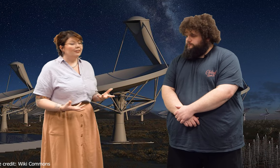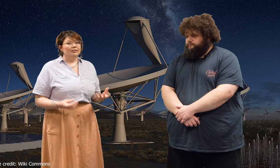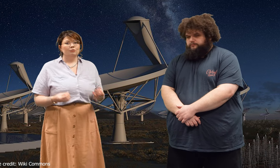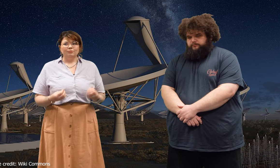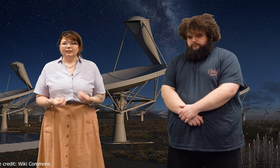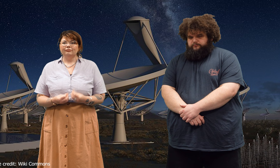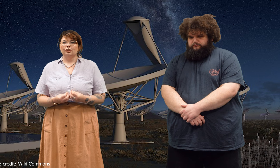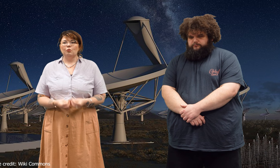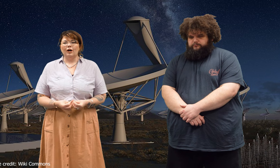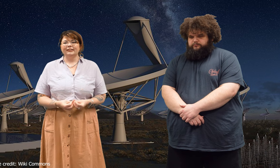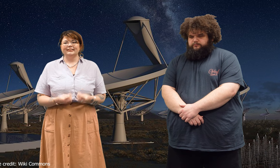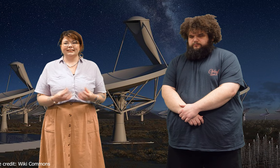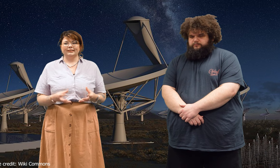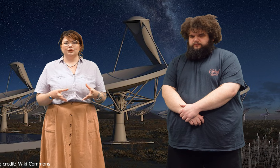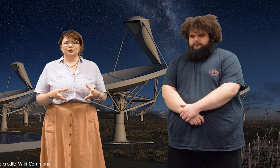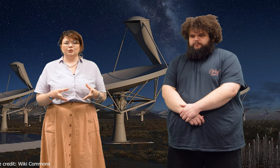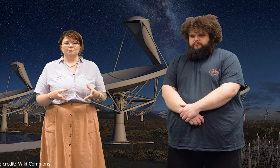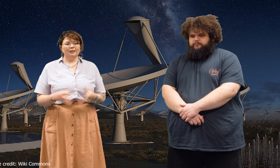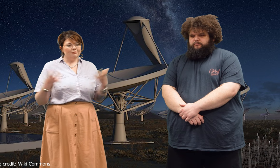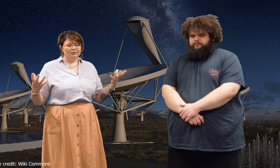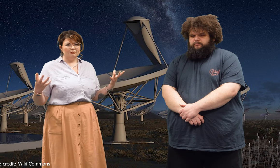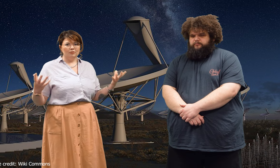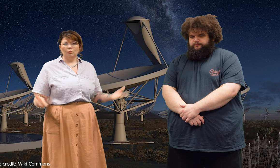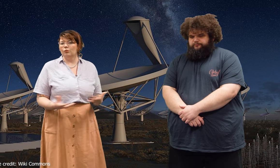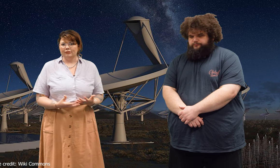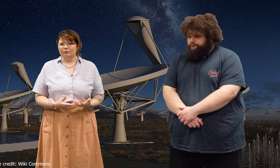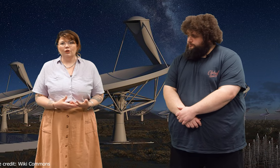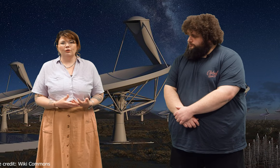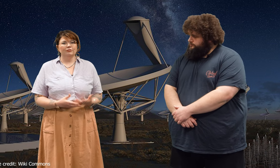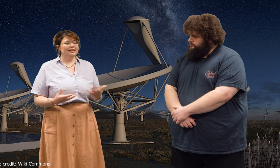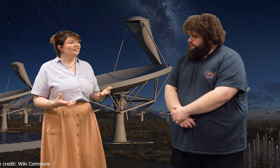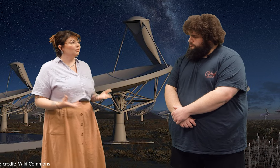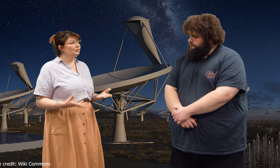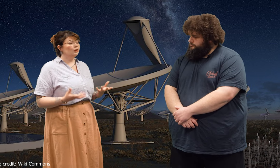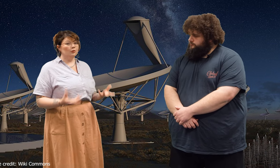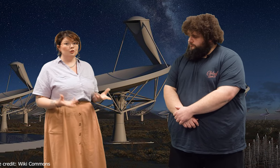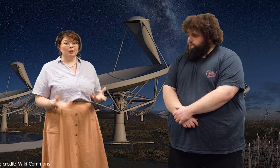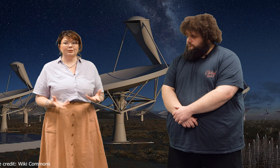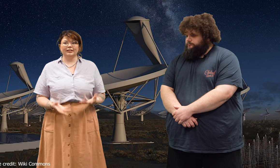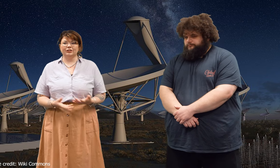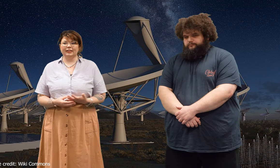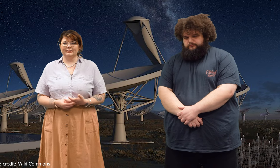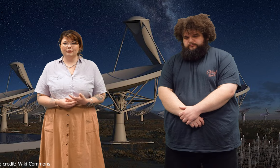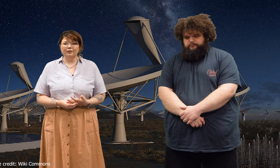really requires it to benefit all involved. And that includes the local population as well,